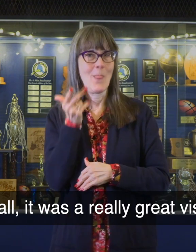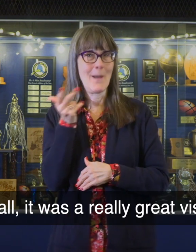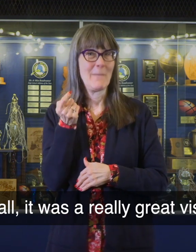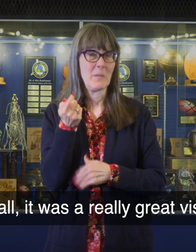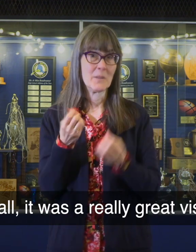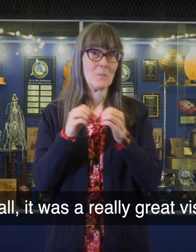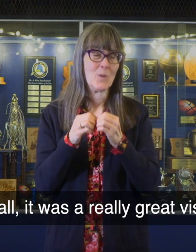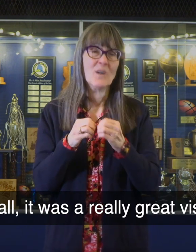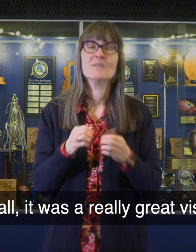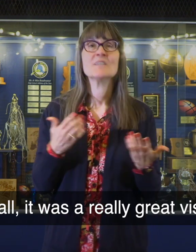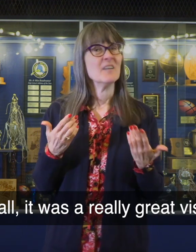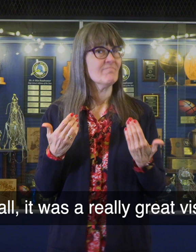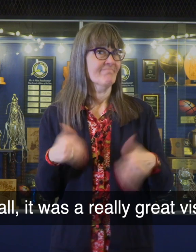Overall, it was a really great visit.